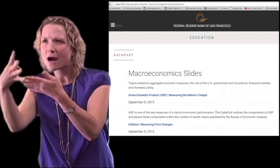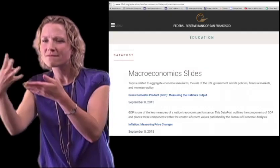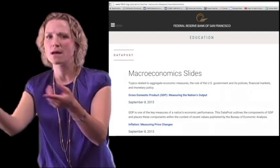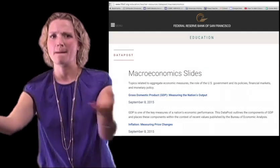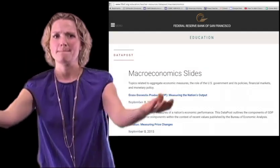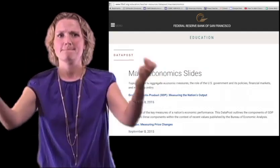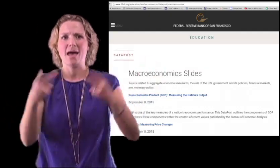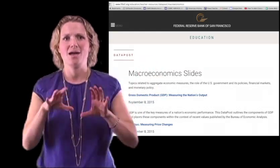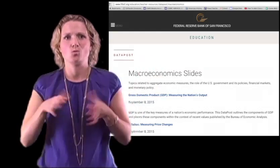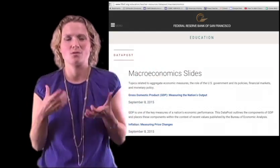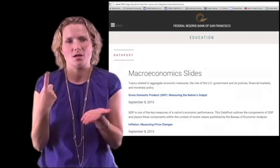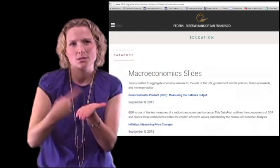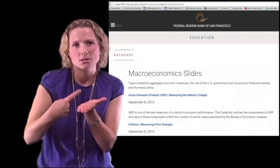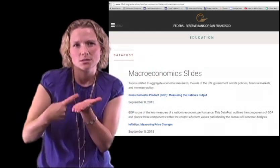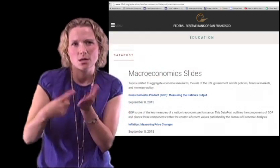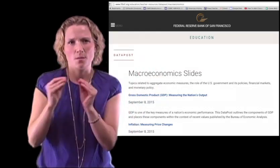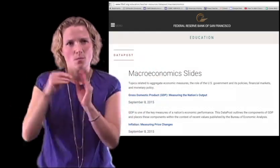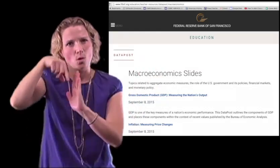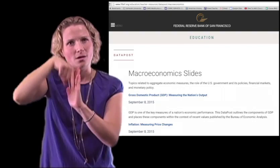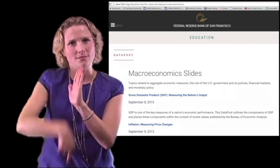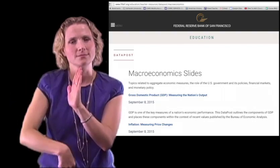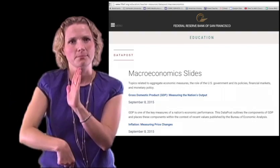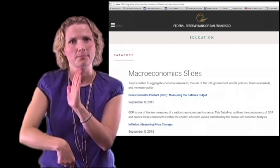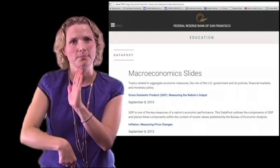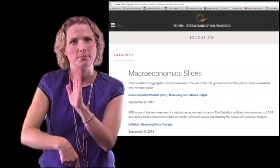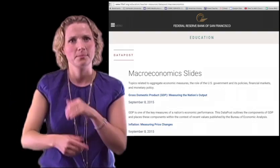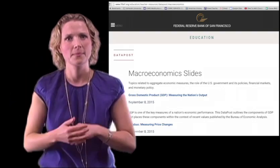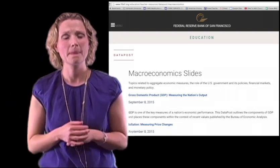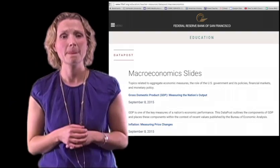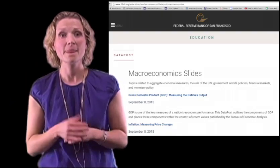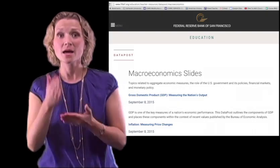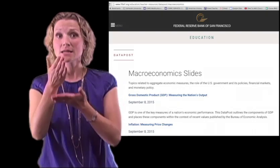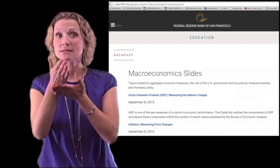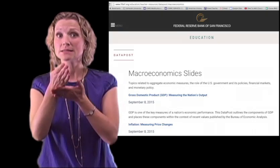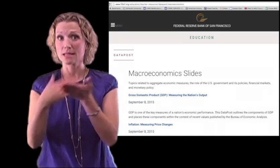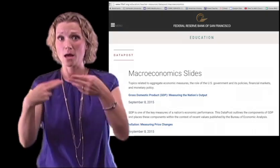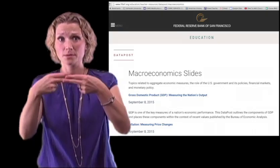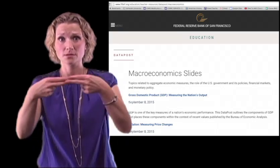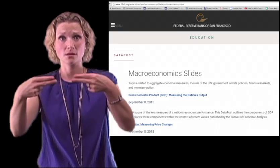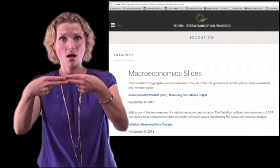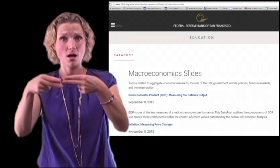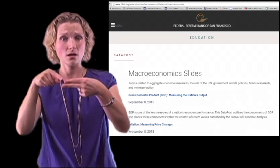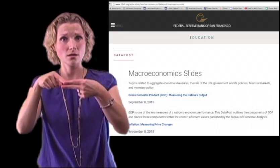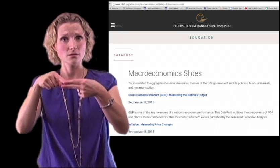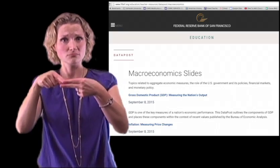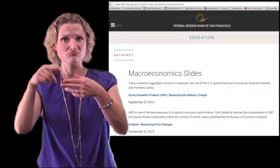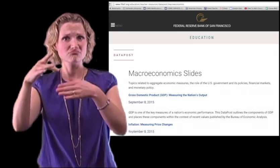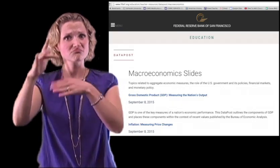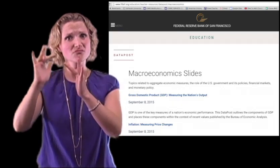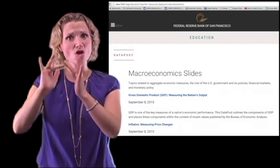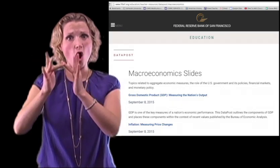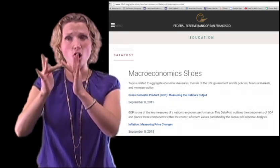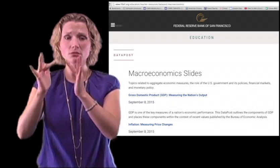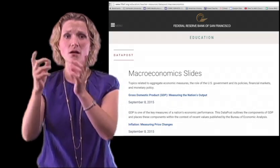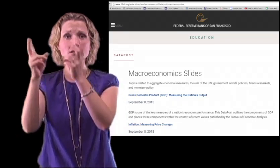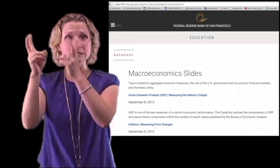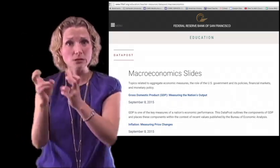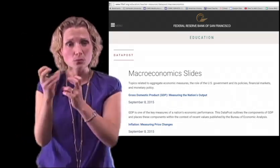and then when they come back to class, you are able to discuss in more depth. Some of the slides are available